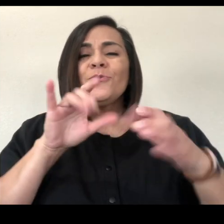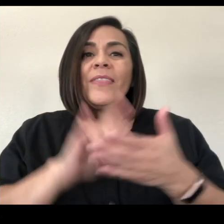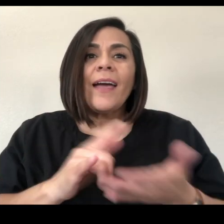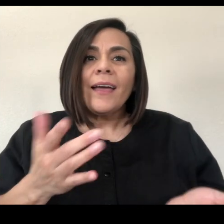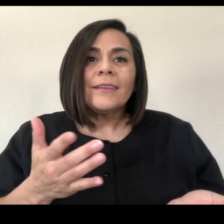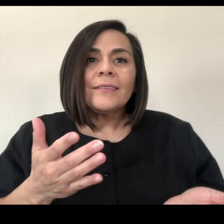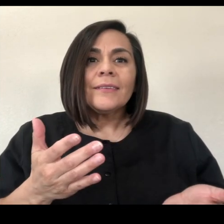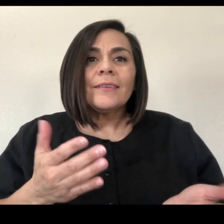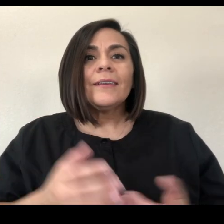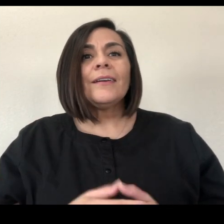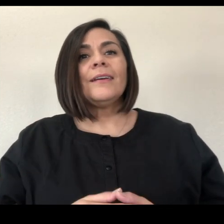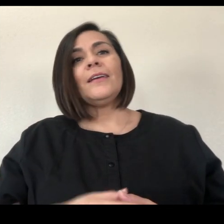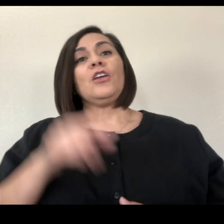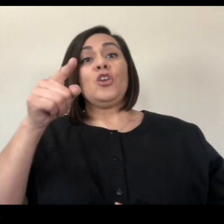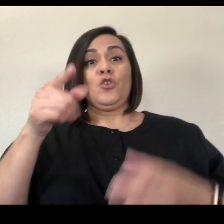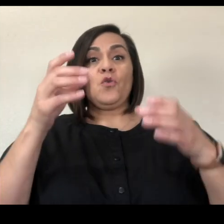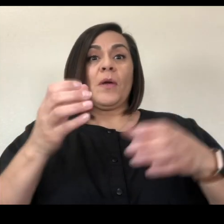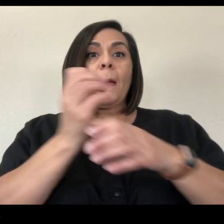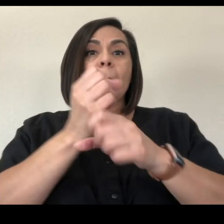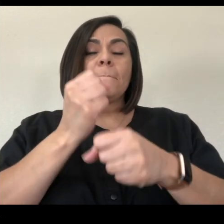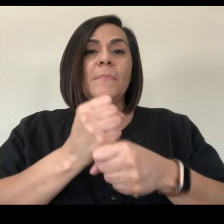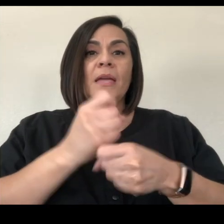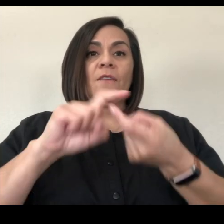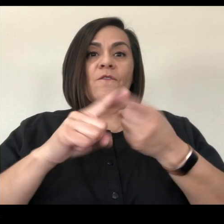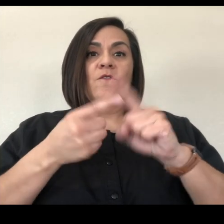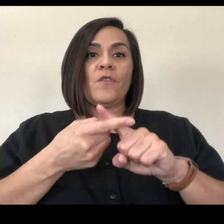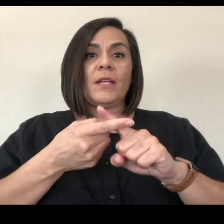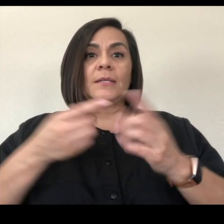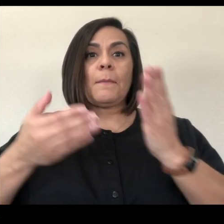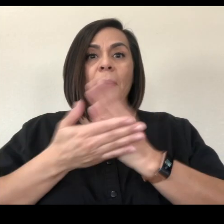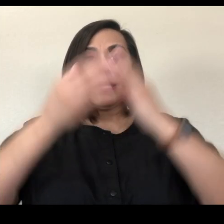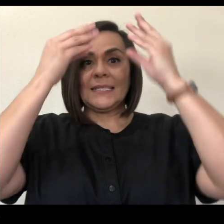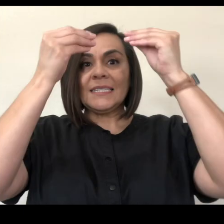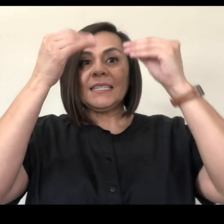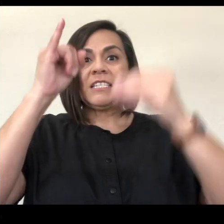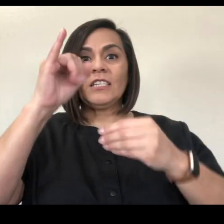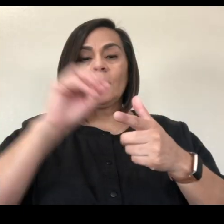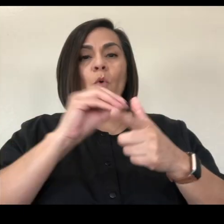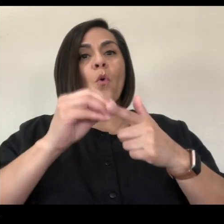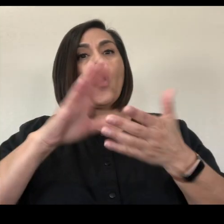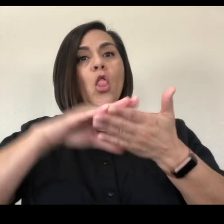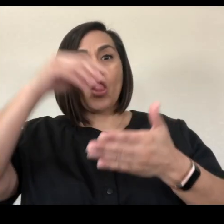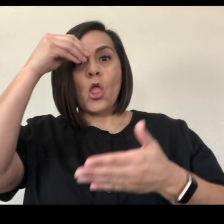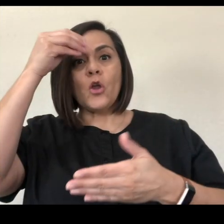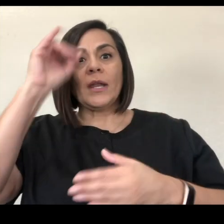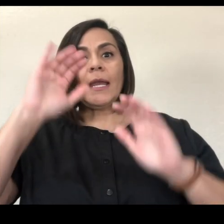You can make friends by teaching or learning how to do something. Good job, Moby.